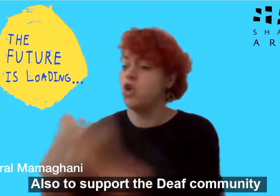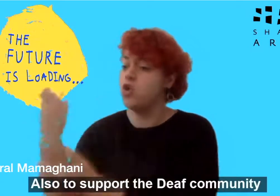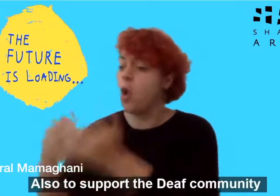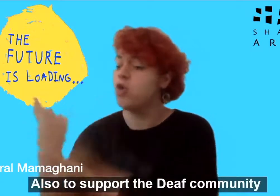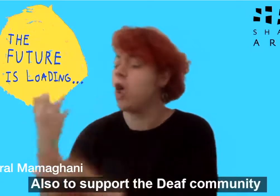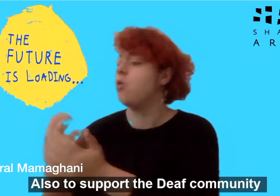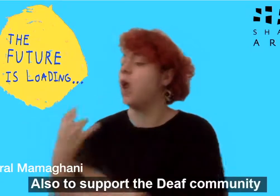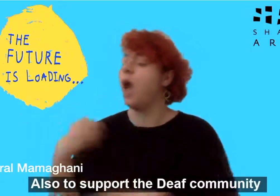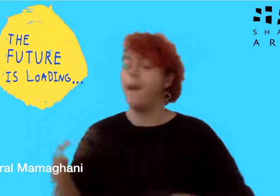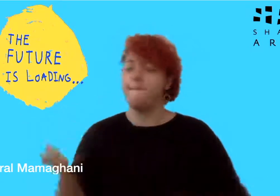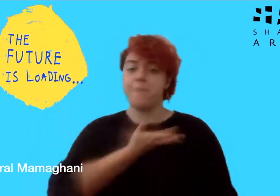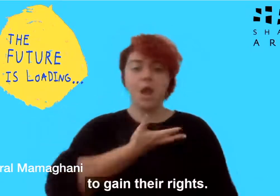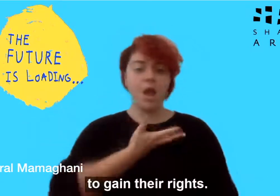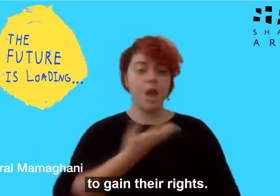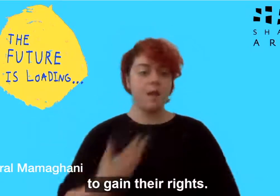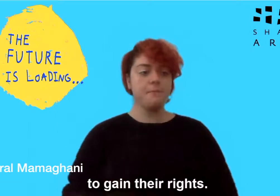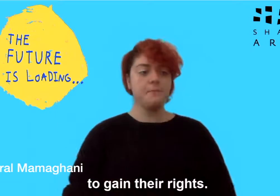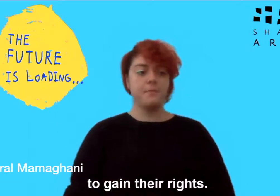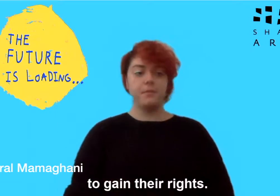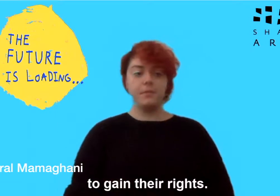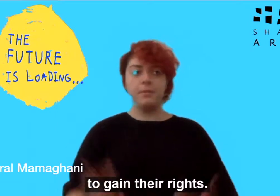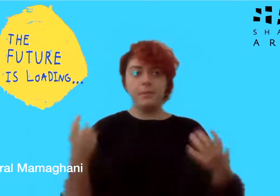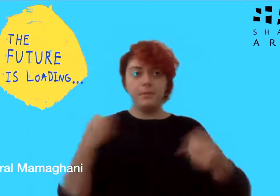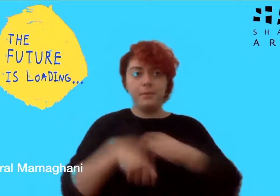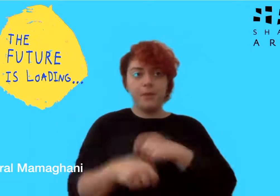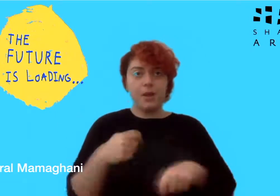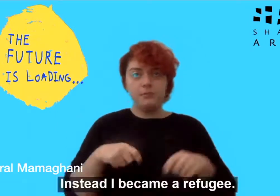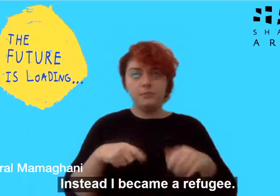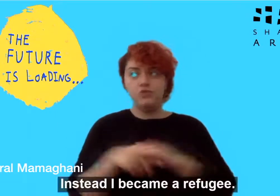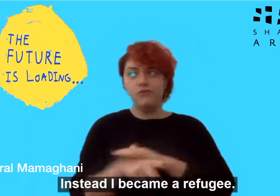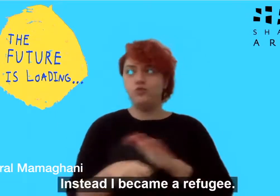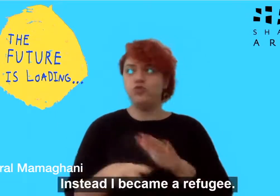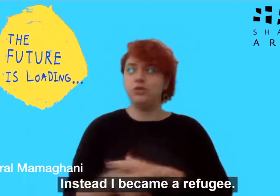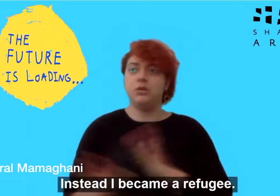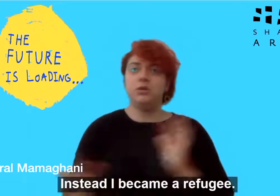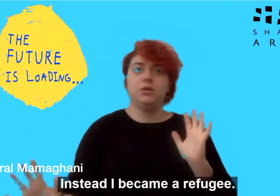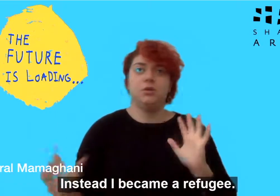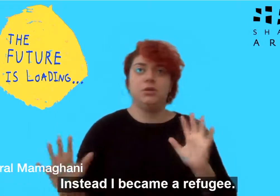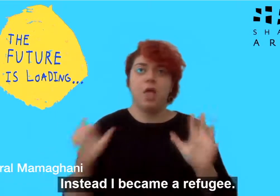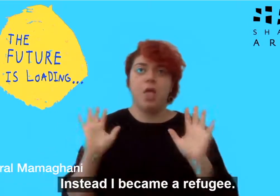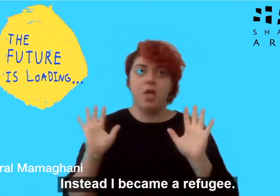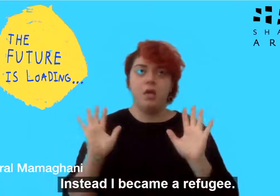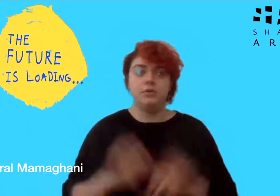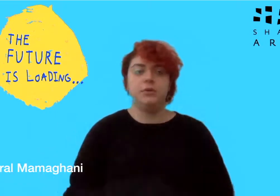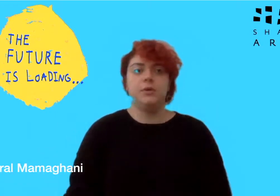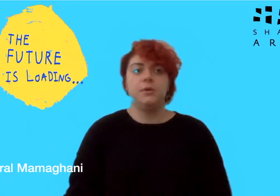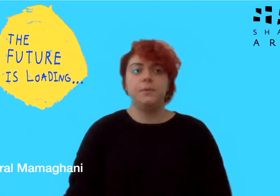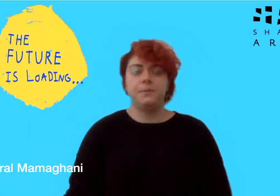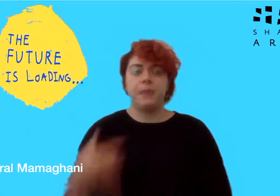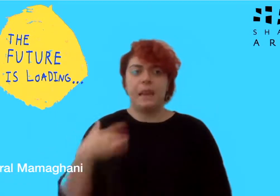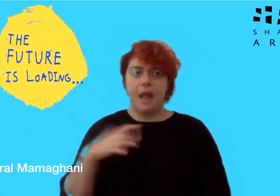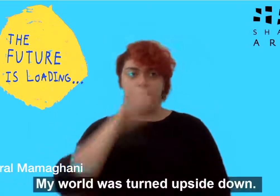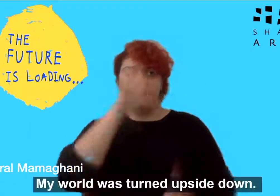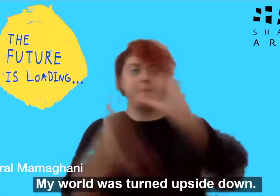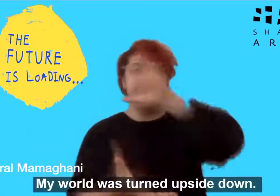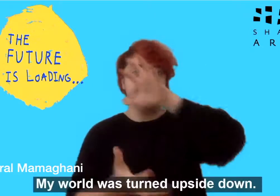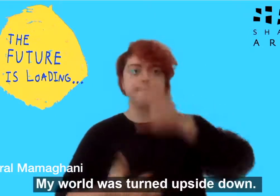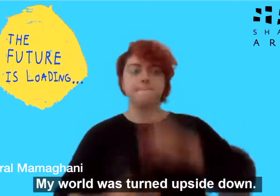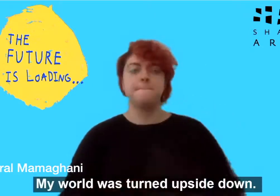support the deaf community to gain the rights. In this, I became a refugee. My world was